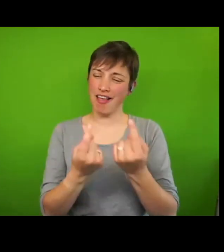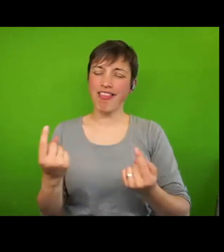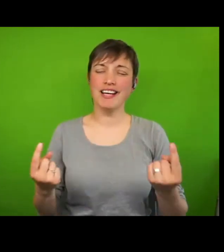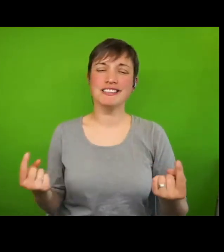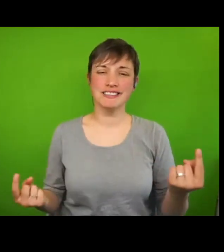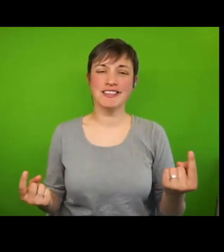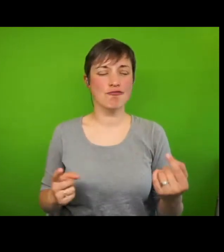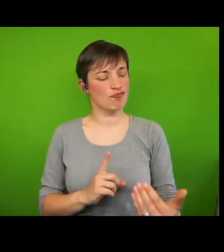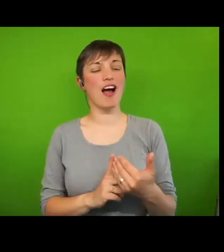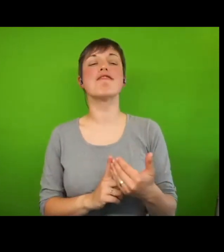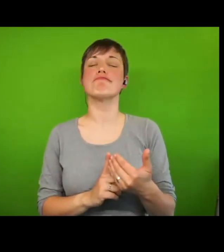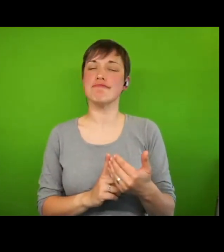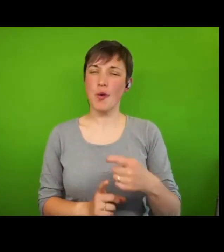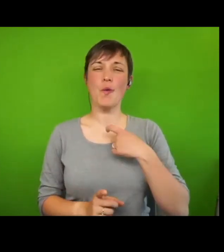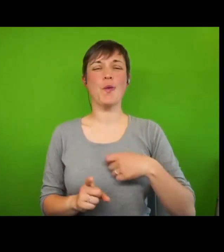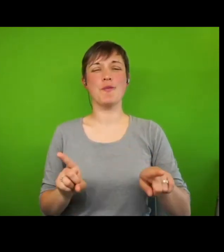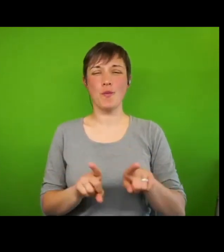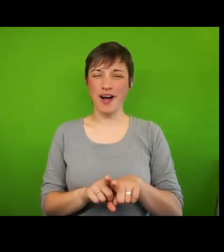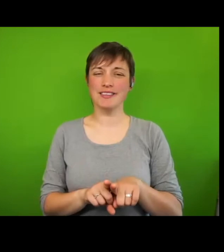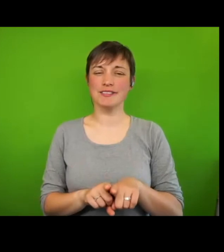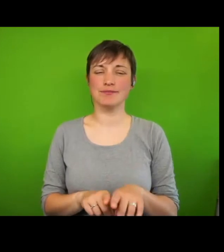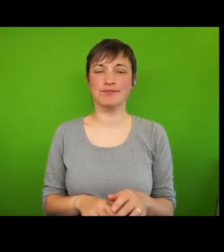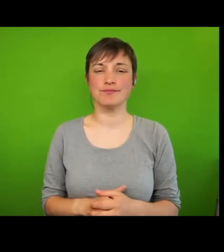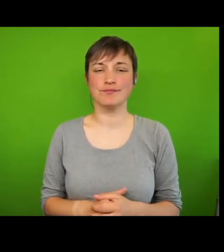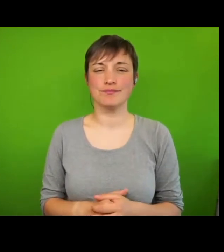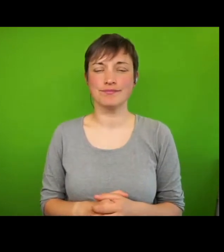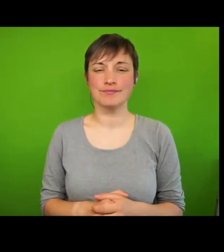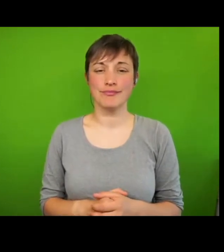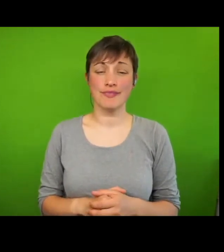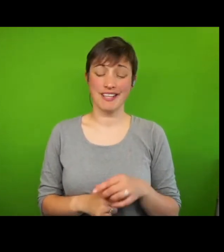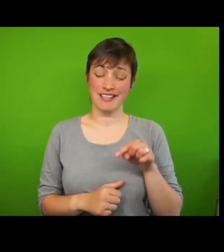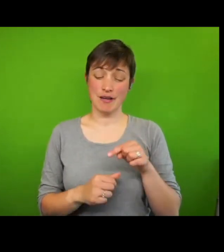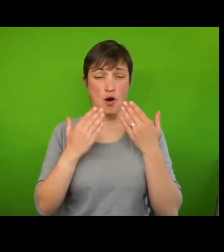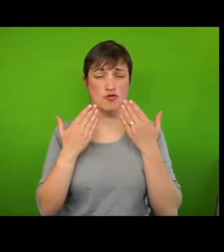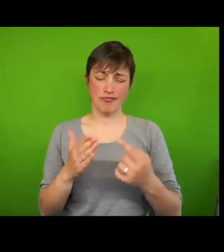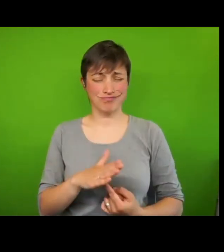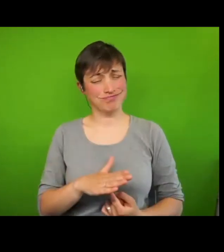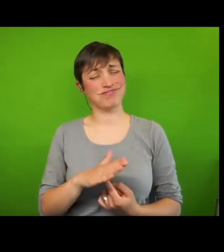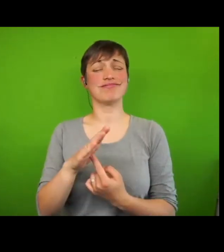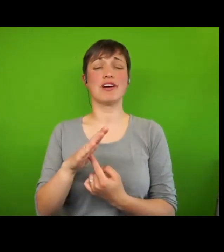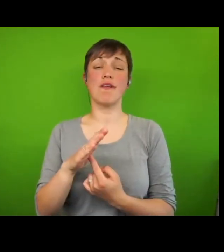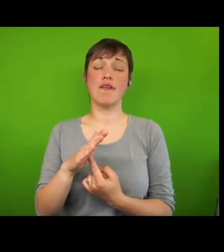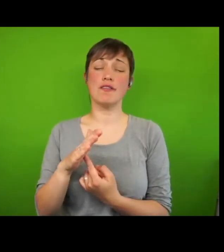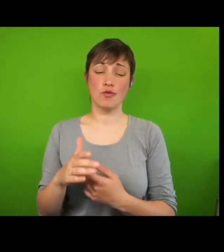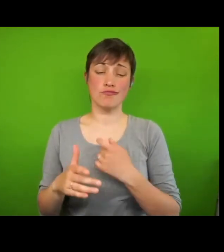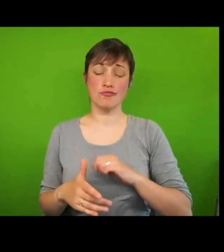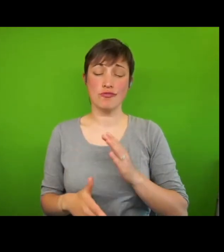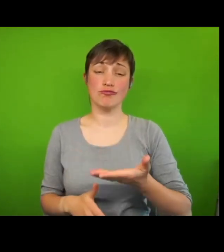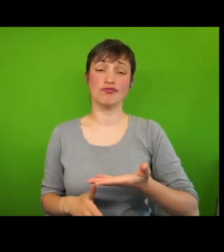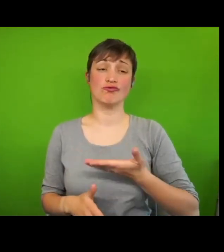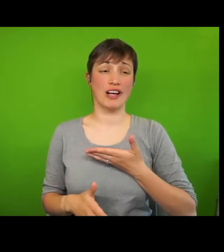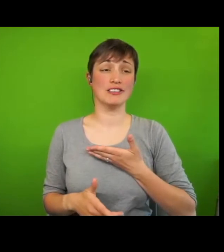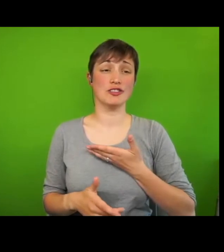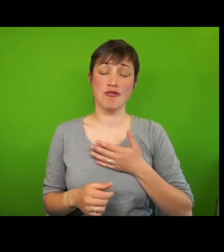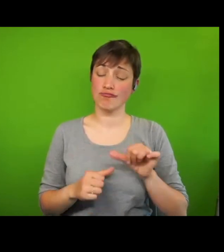being. Participation is theorised as central to a human rights-based approach because it underpins the